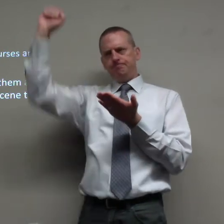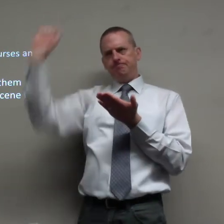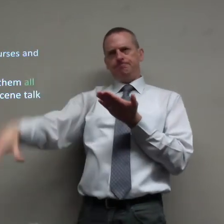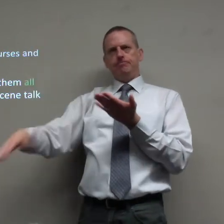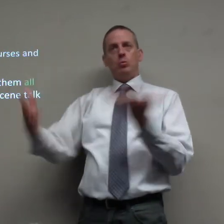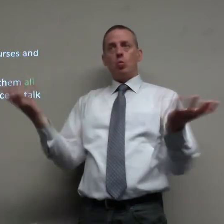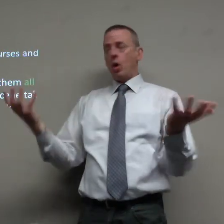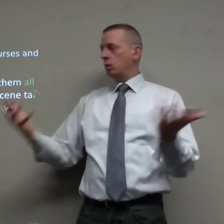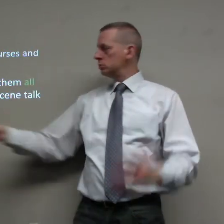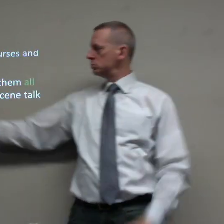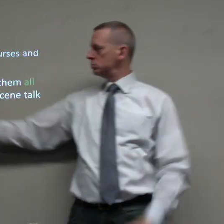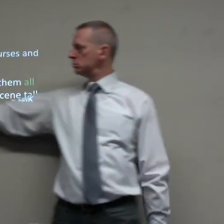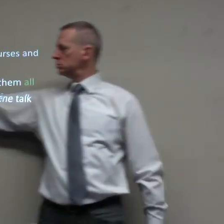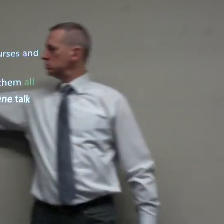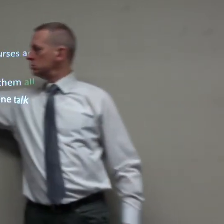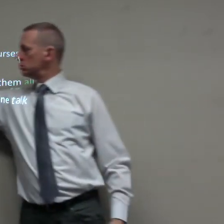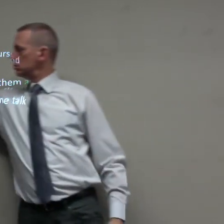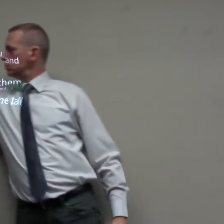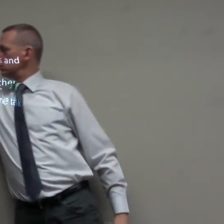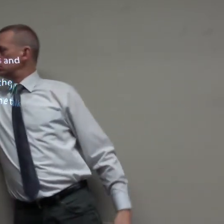to get rid of them anger